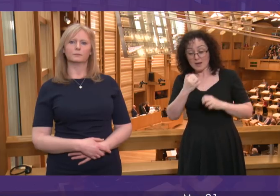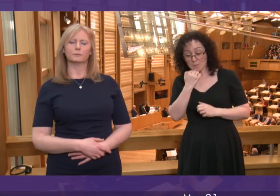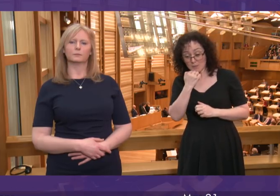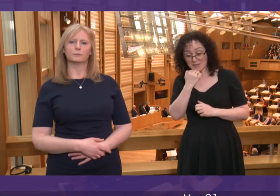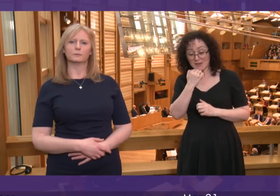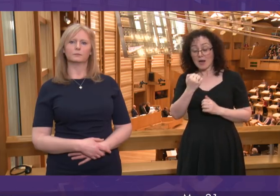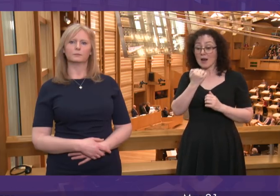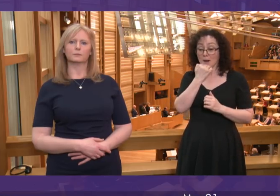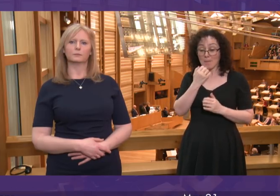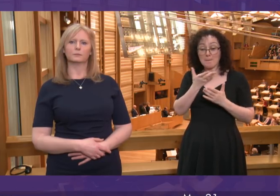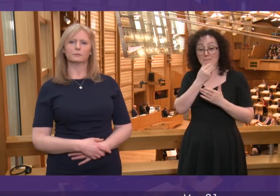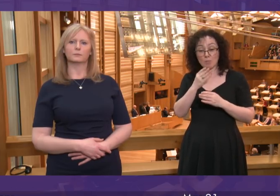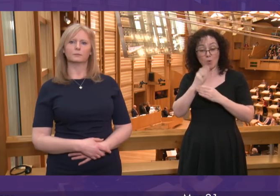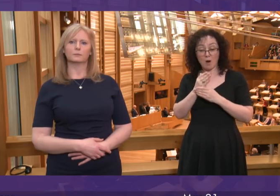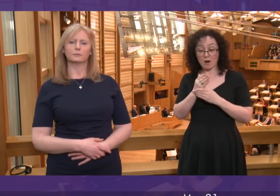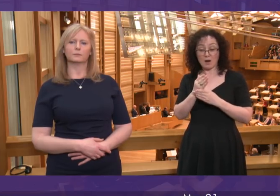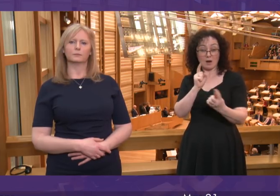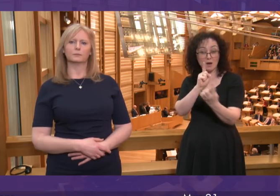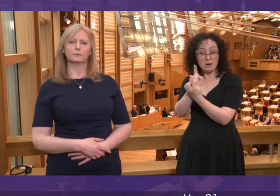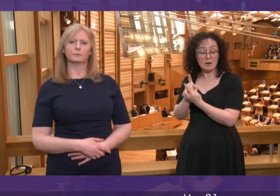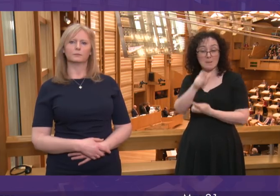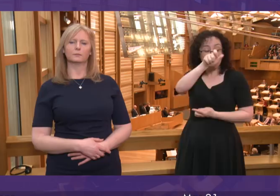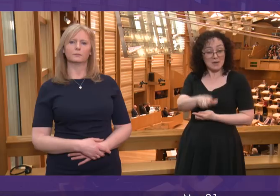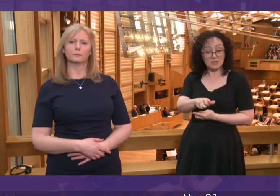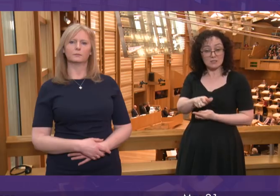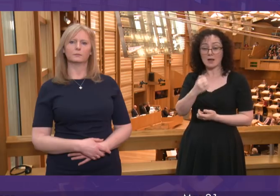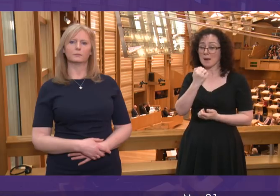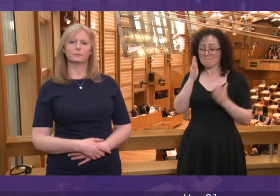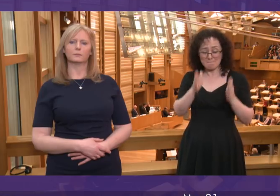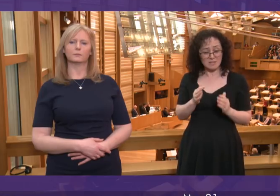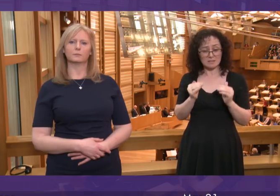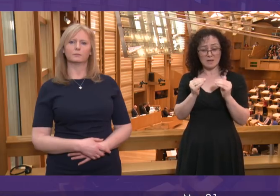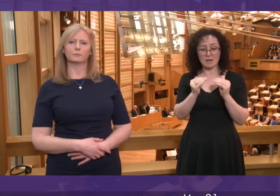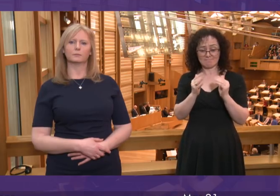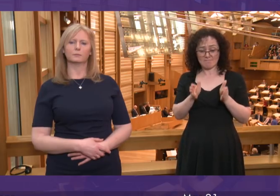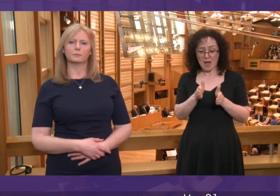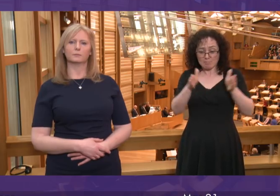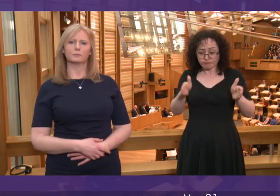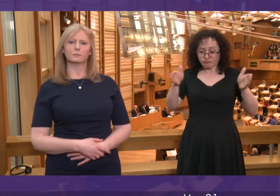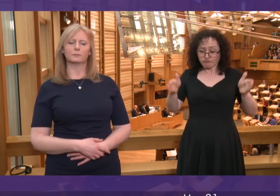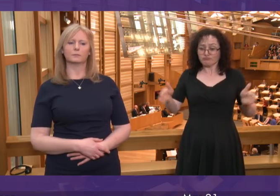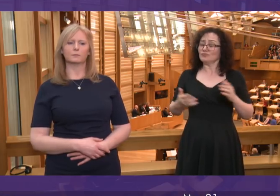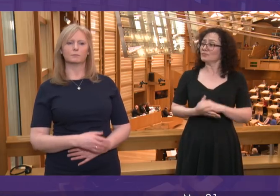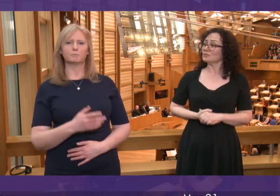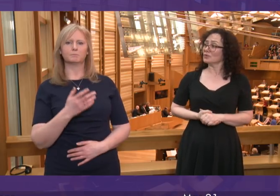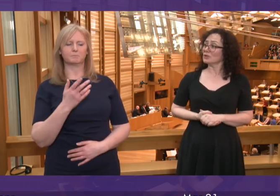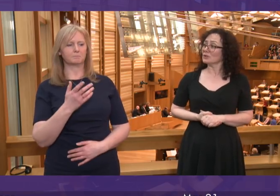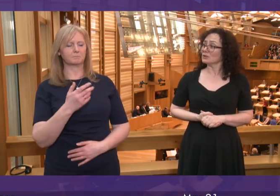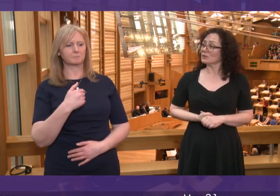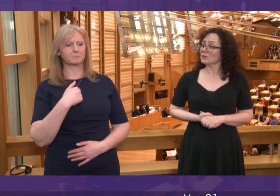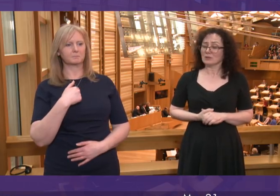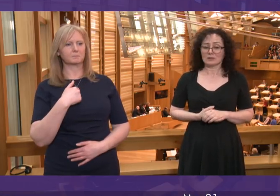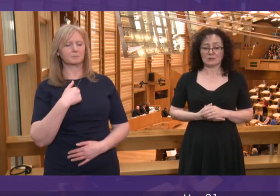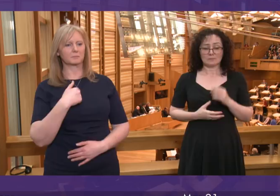Is the First Minister prepared today to give them that commitment? First Minister. We will continue, as I said